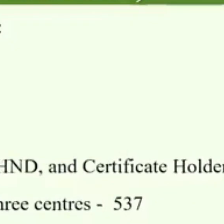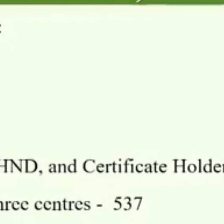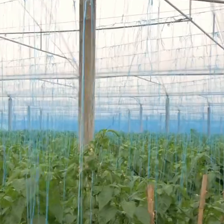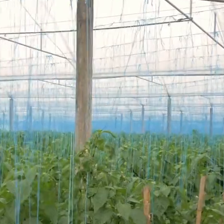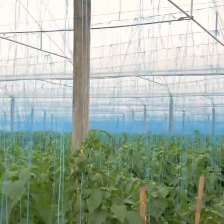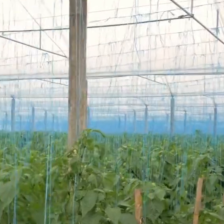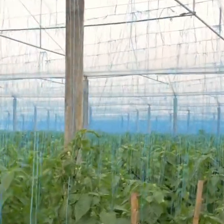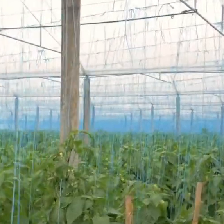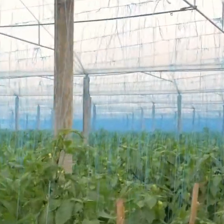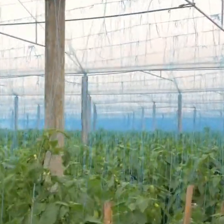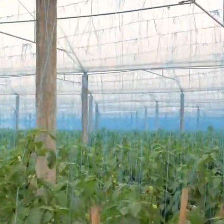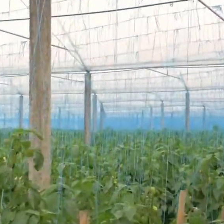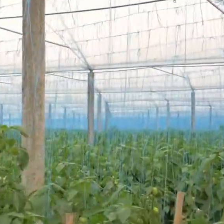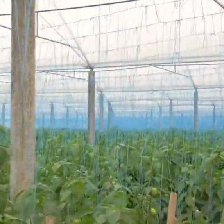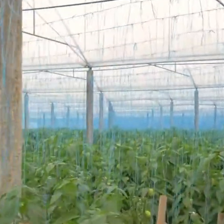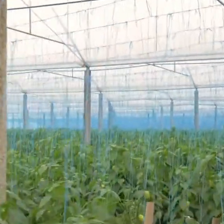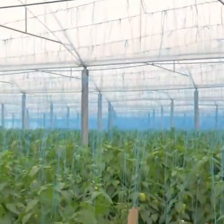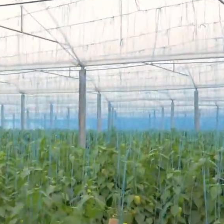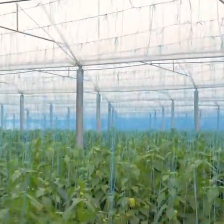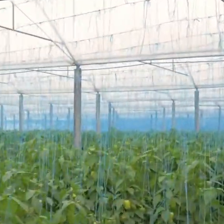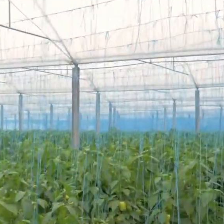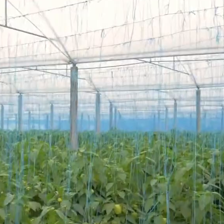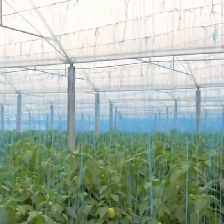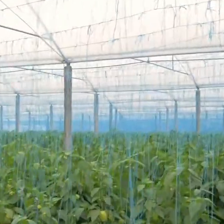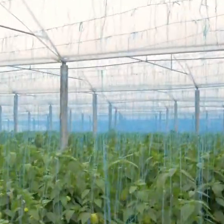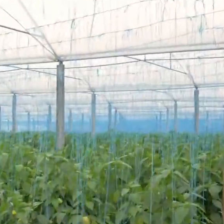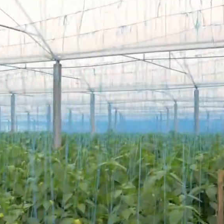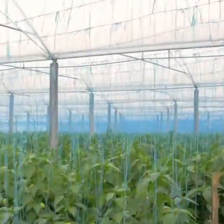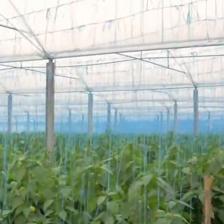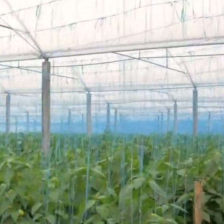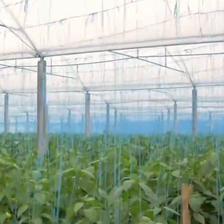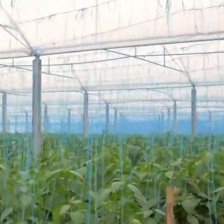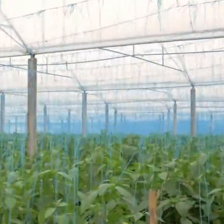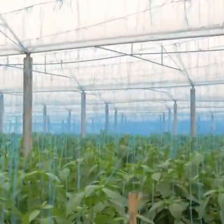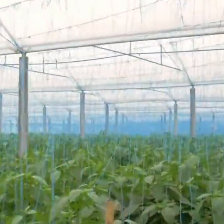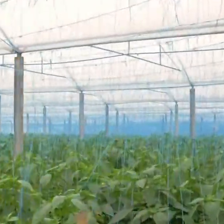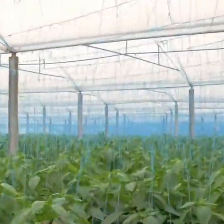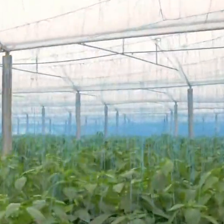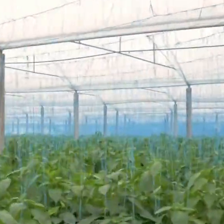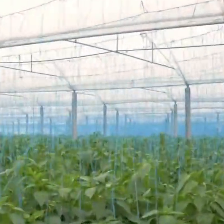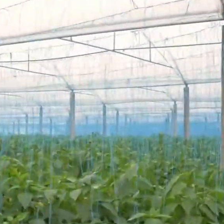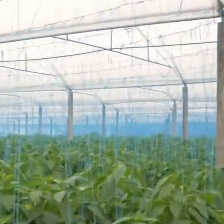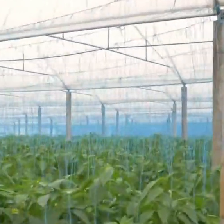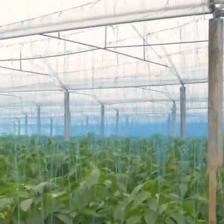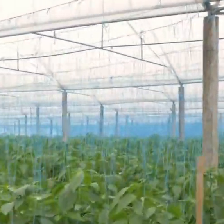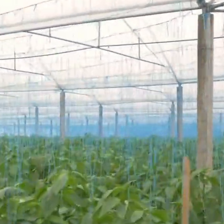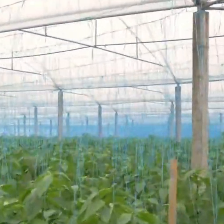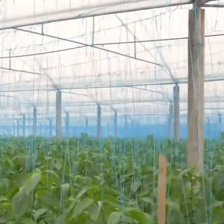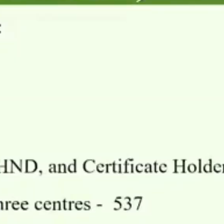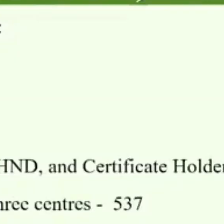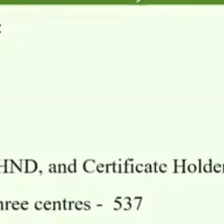three months. We have this arrangement with the Israeli company for the training.